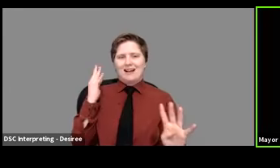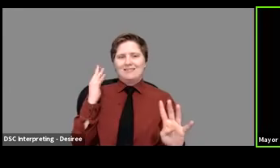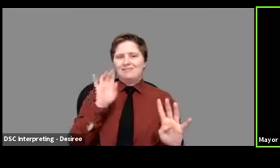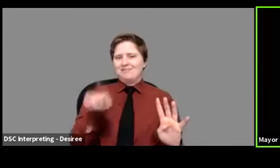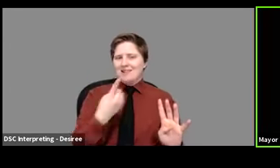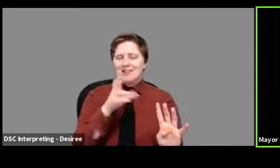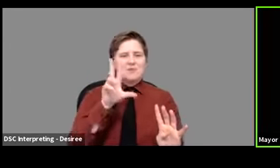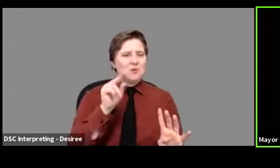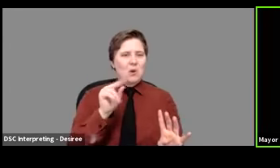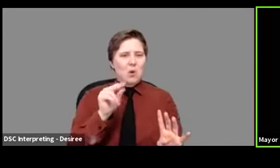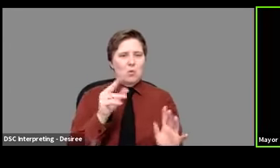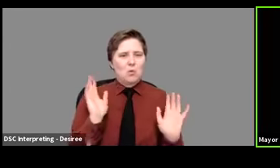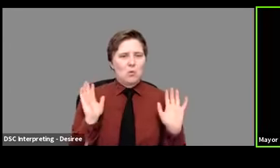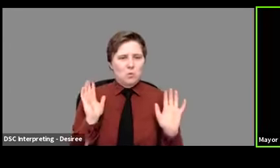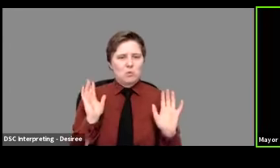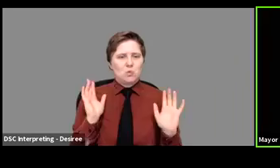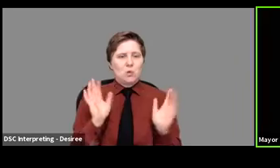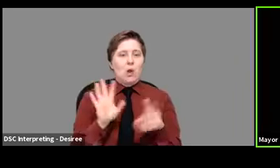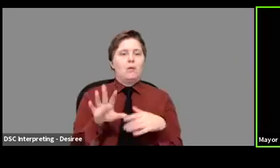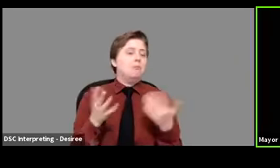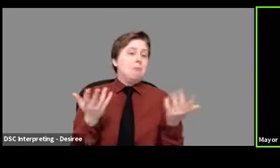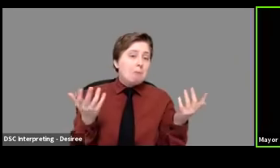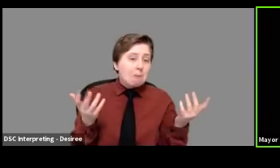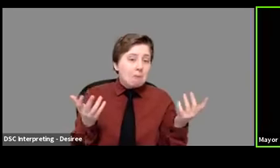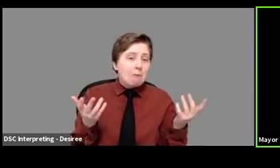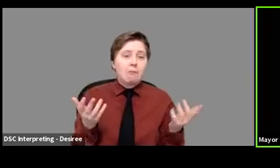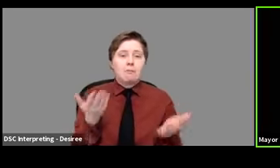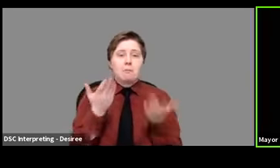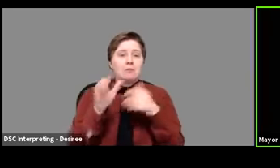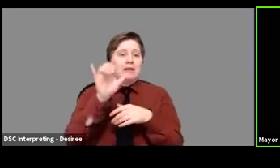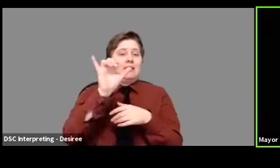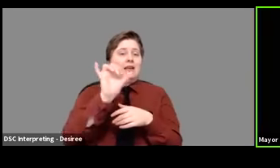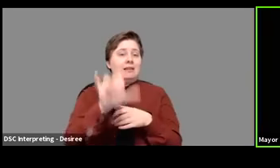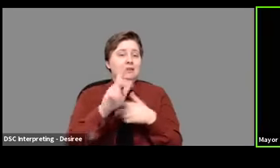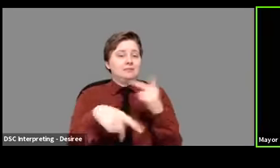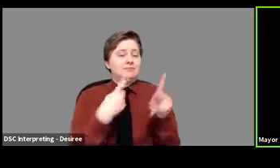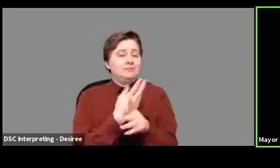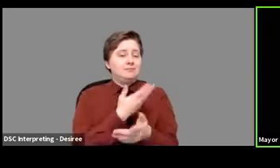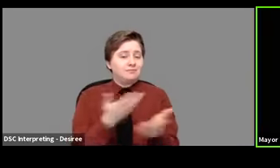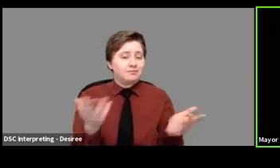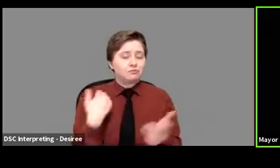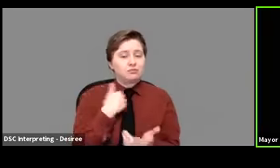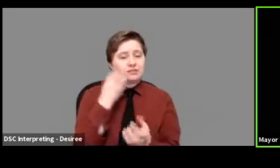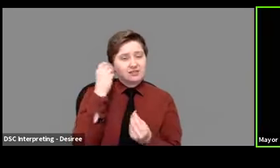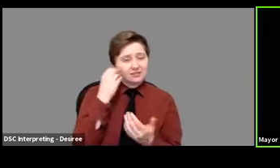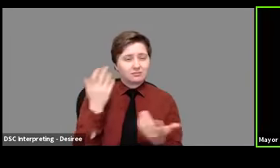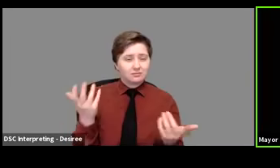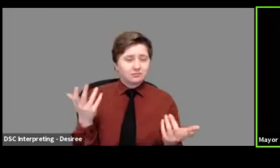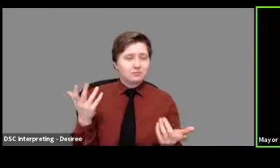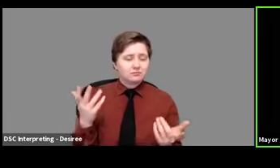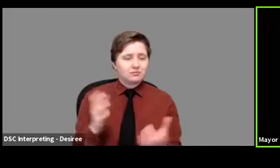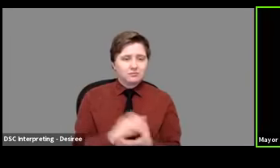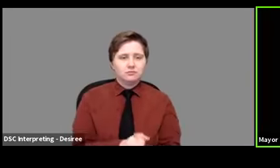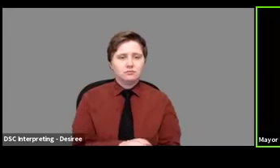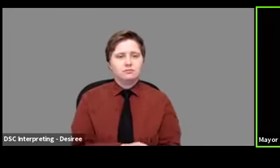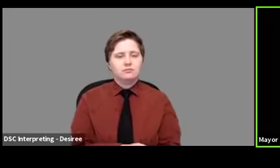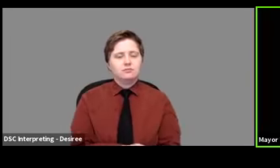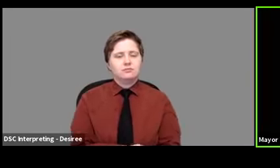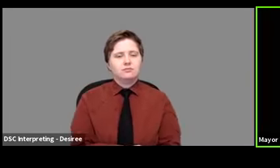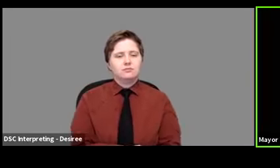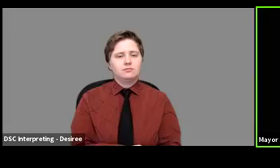register ordering. You know, maybe, maybe that, that is the sort of thing that we're thinking about. Um, uh,